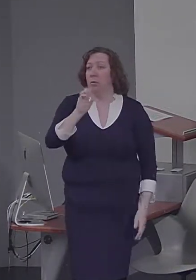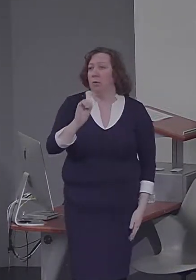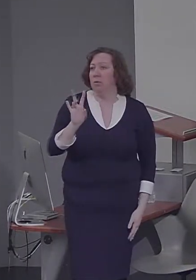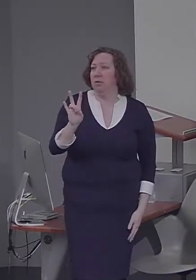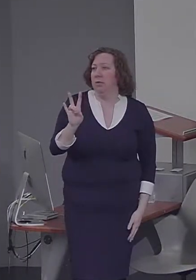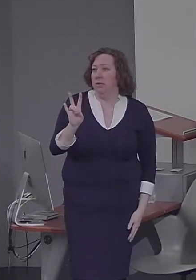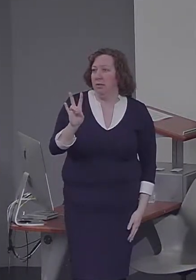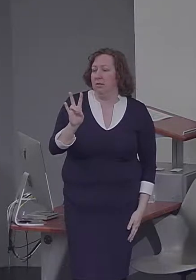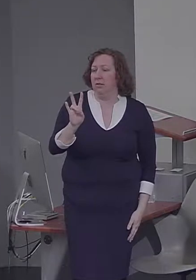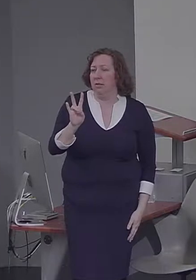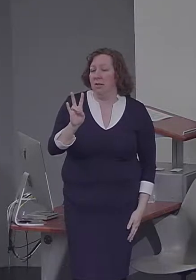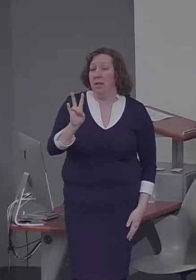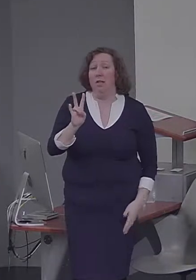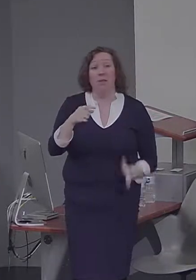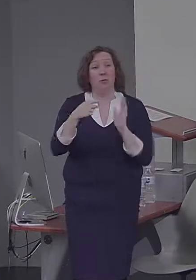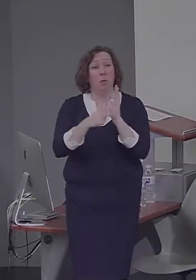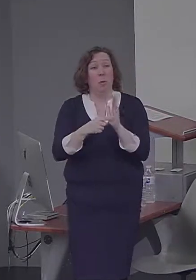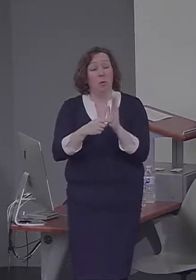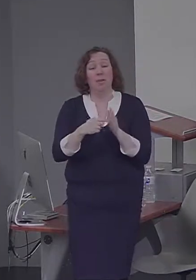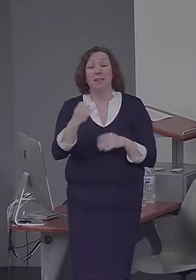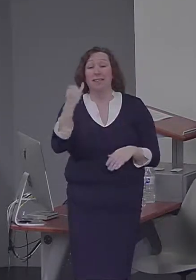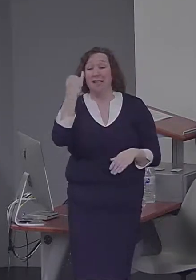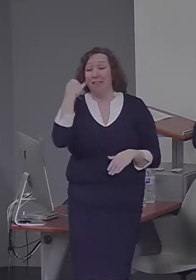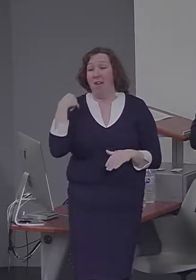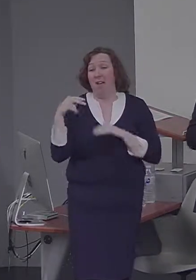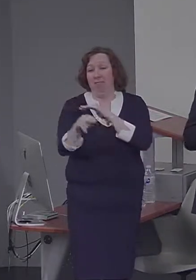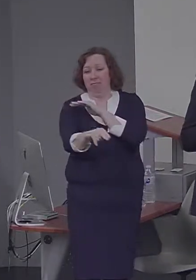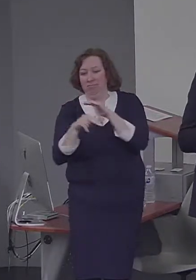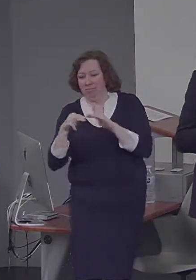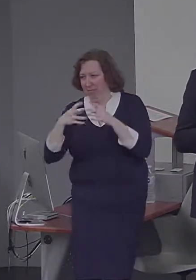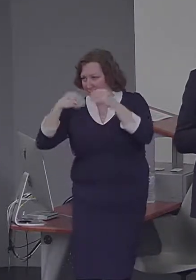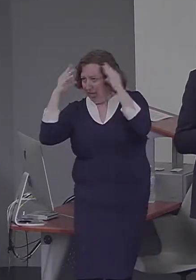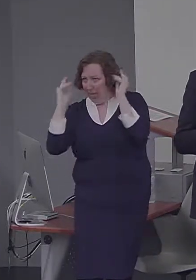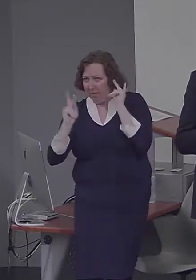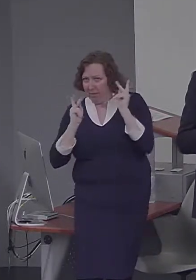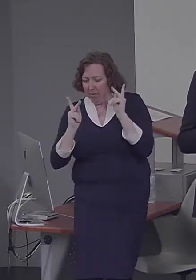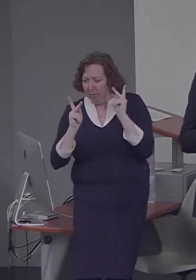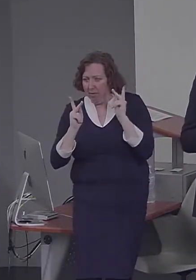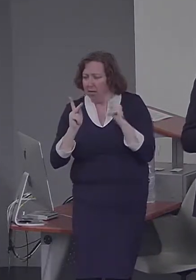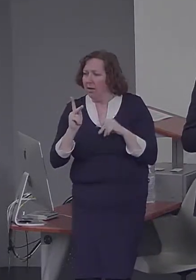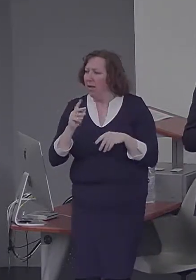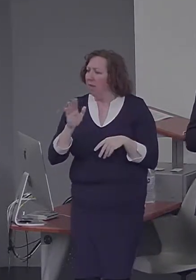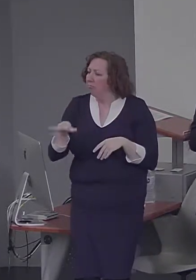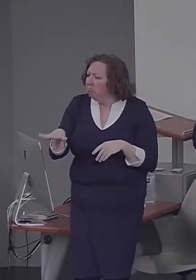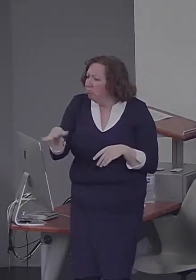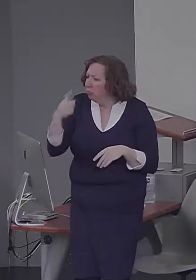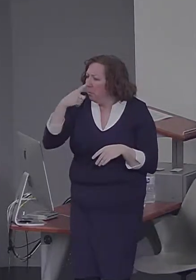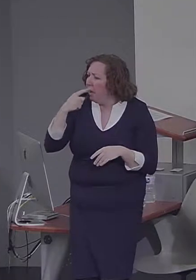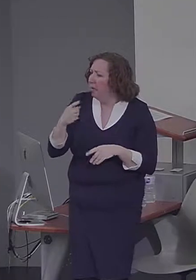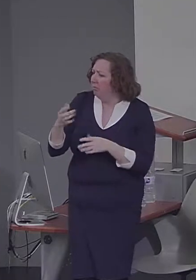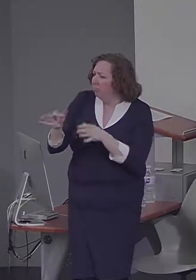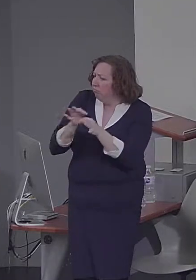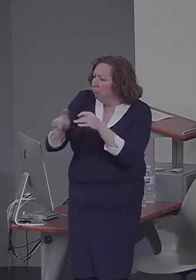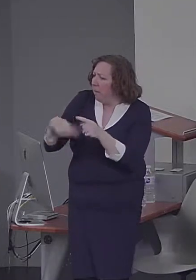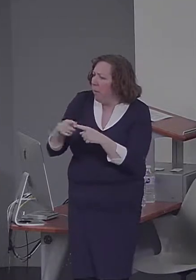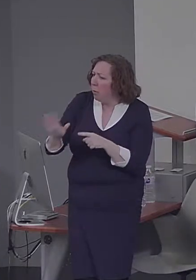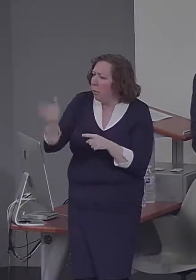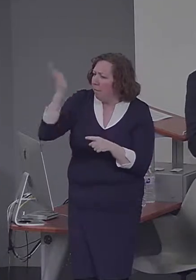you put people in the scanner, ask them to remember the past, imagine the future, you see very striking similarities in the patterns of brain